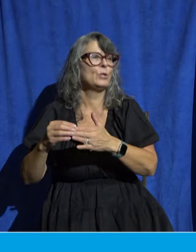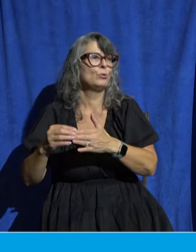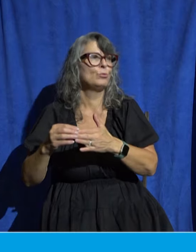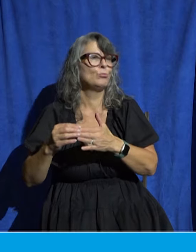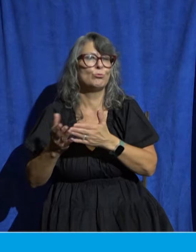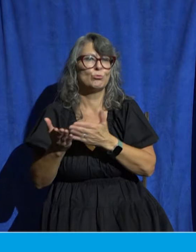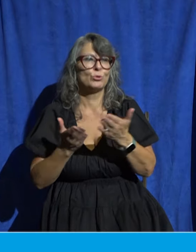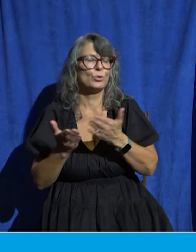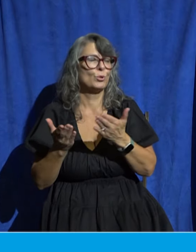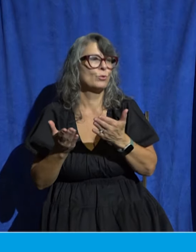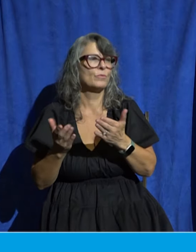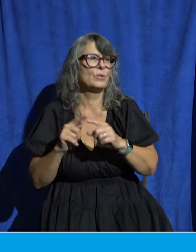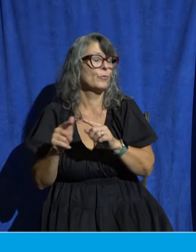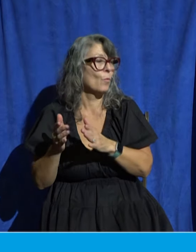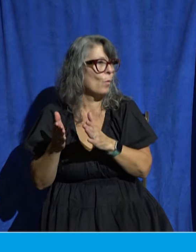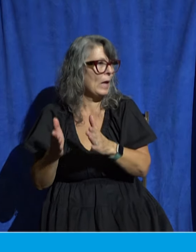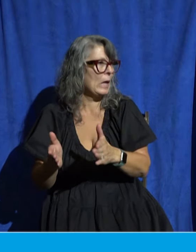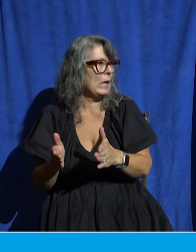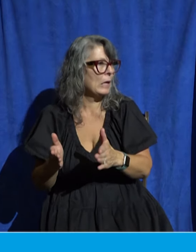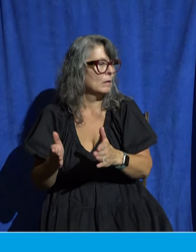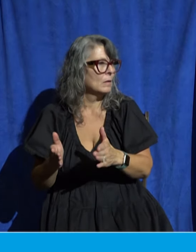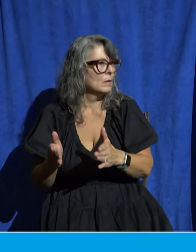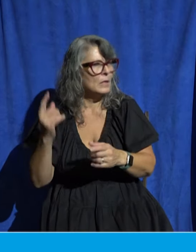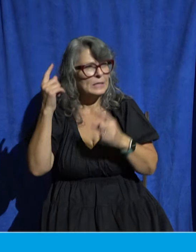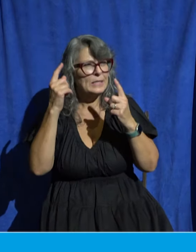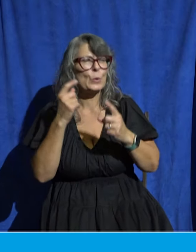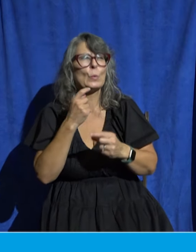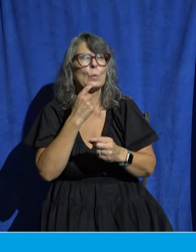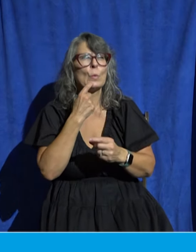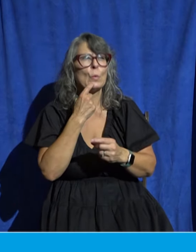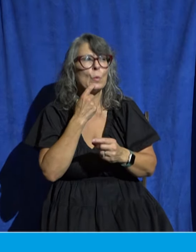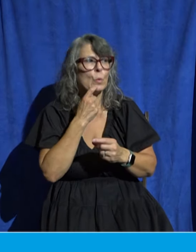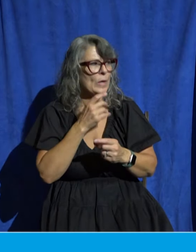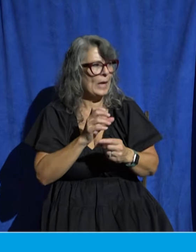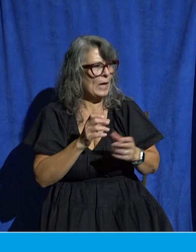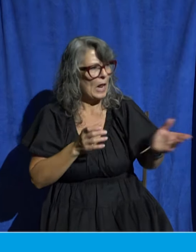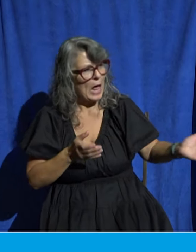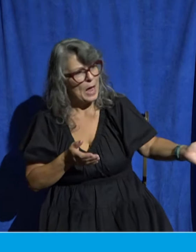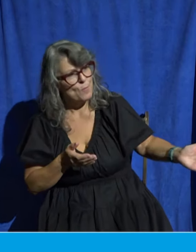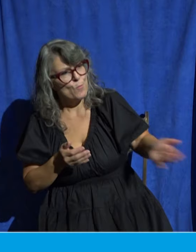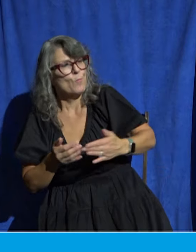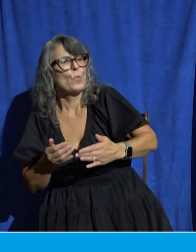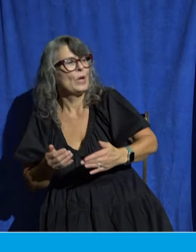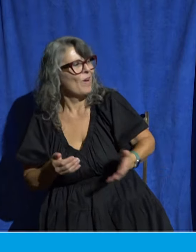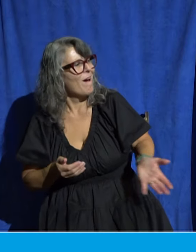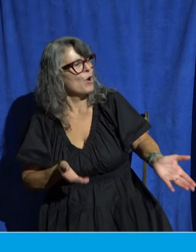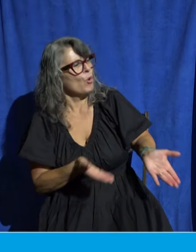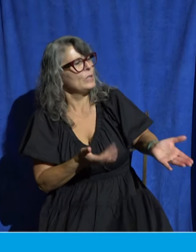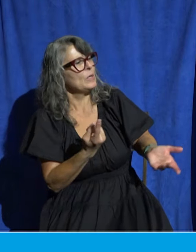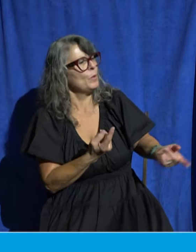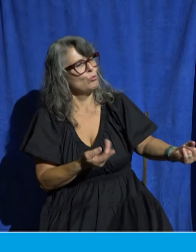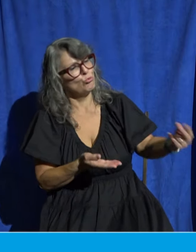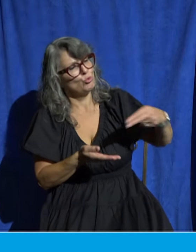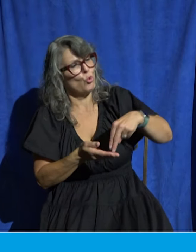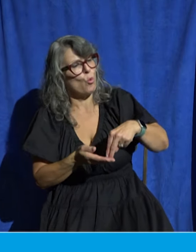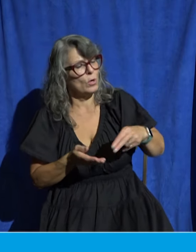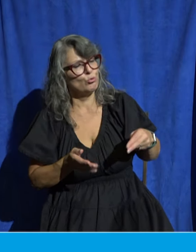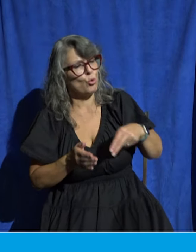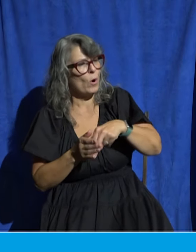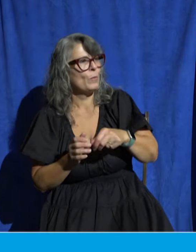or consider who can you bring along with you to serve whether is that someone in your family or someone that you're discipling investing